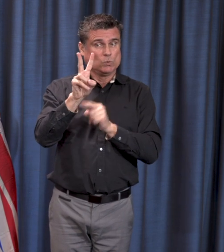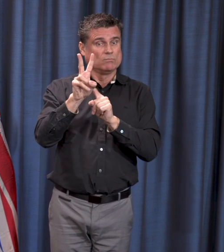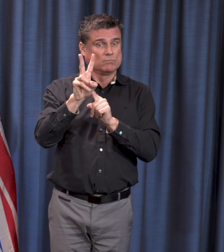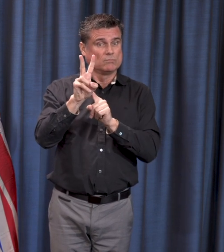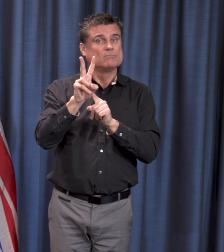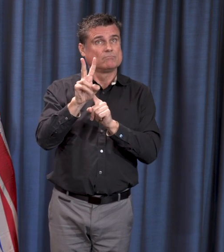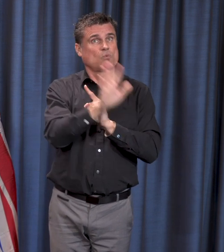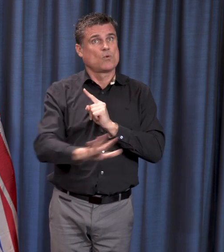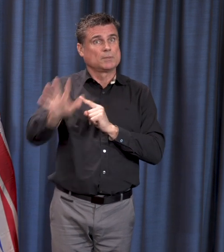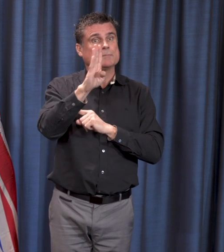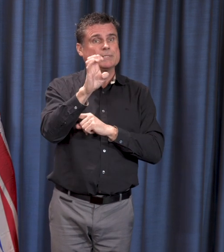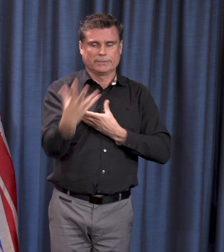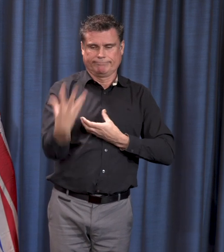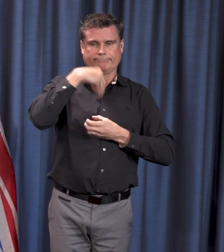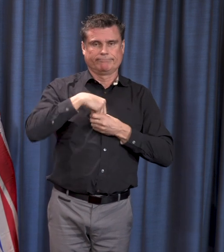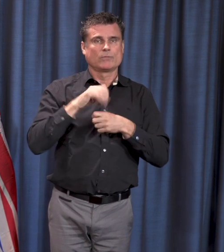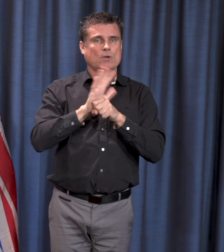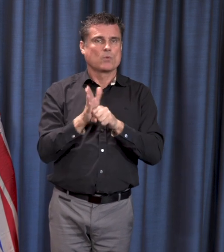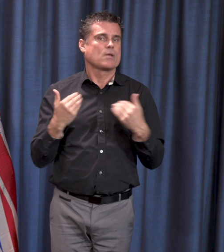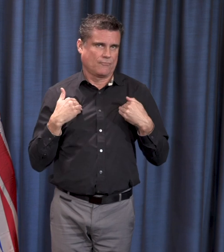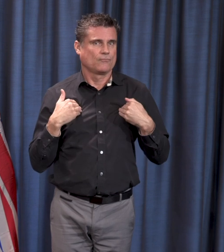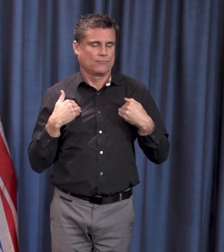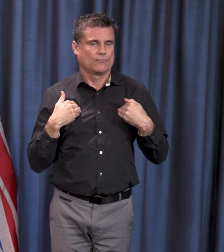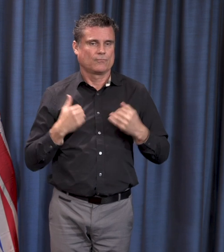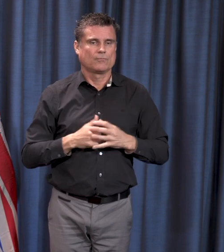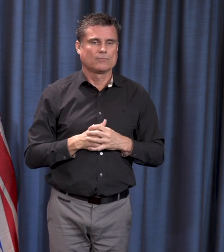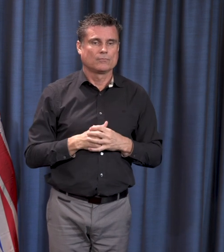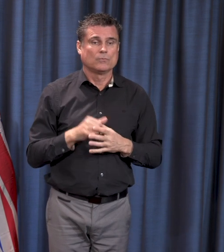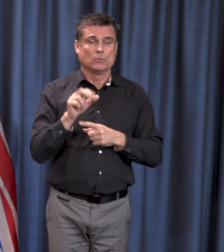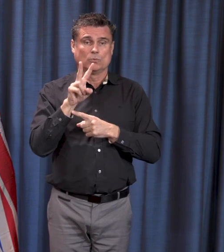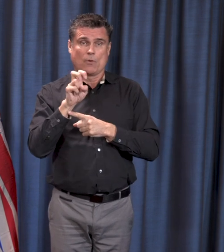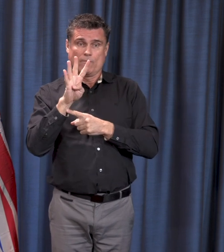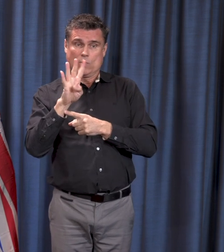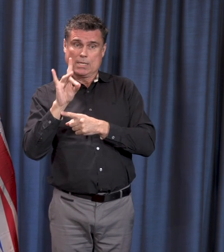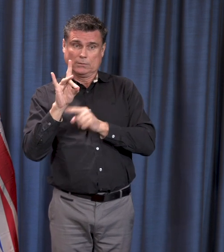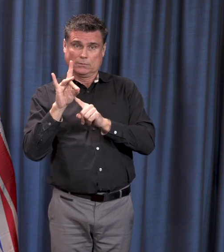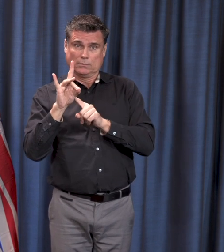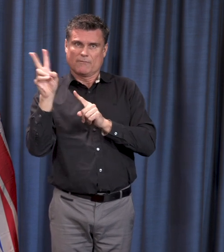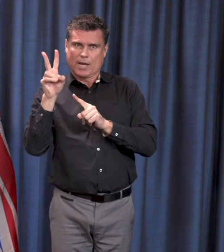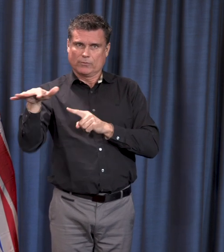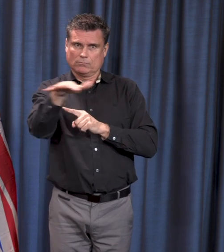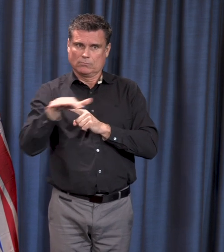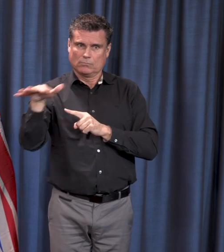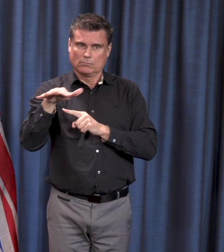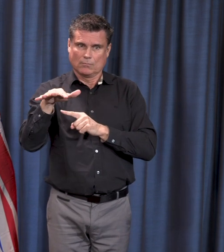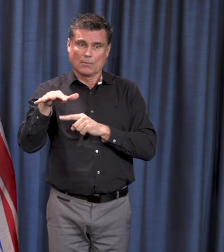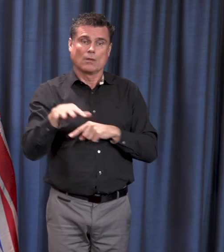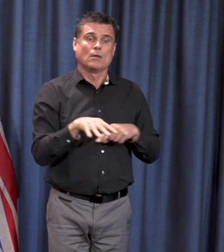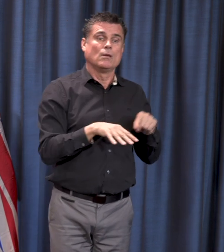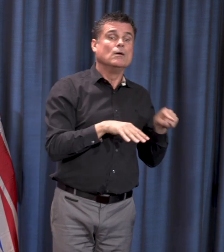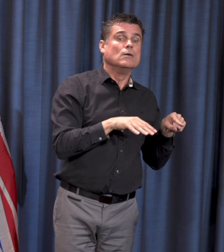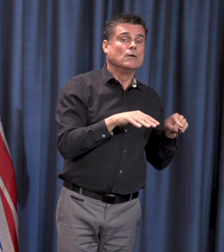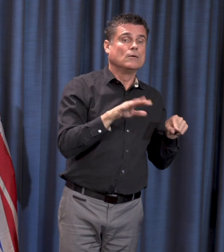248 in Vancouver Coastal Health, 150 in Fraser Health, 39 on Vancouver Island,